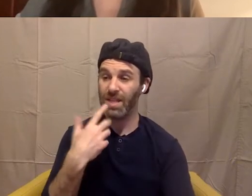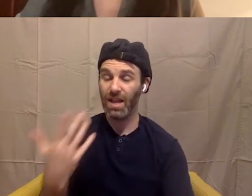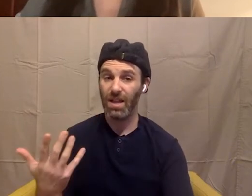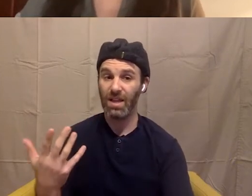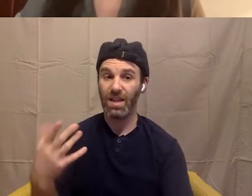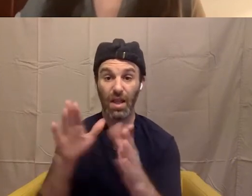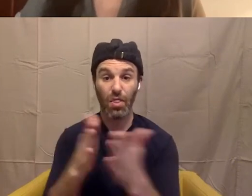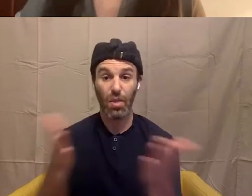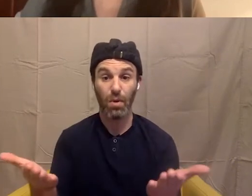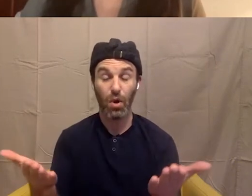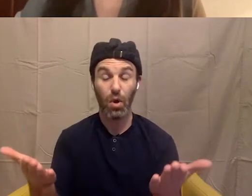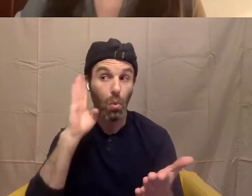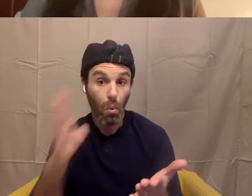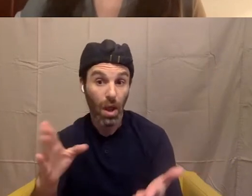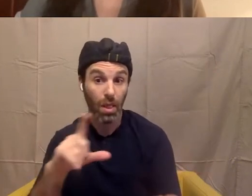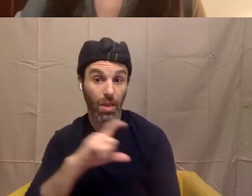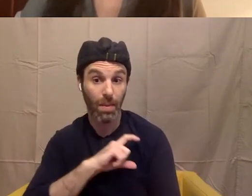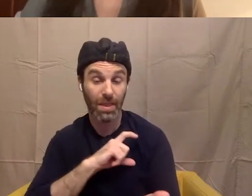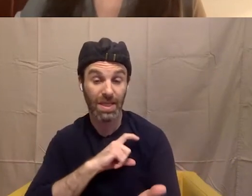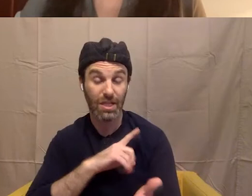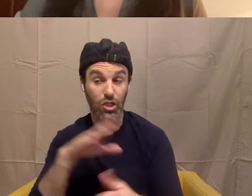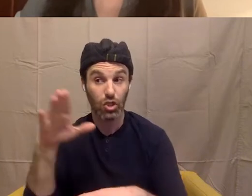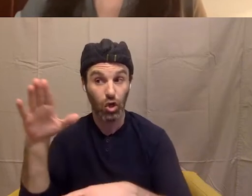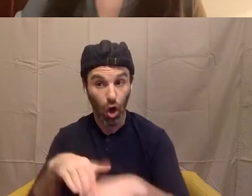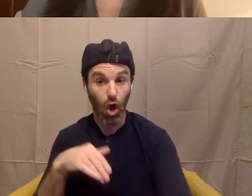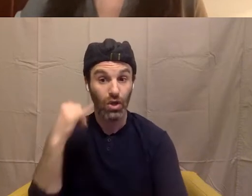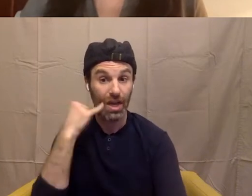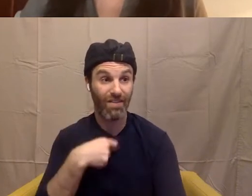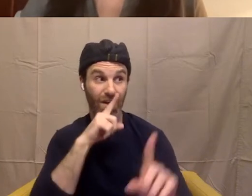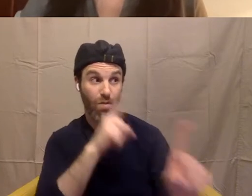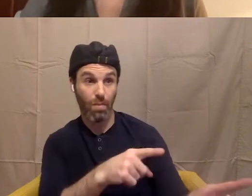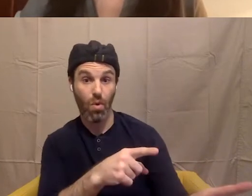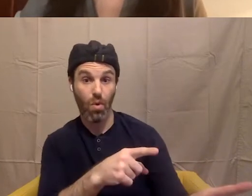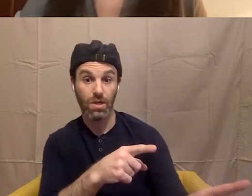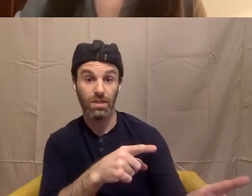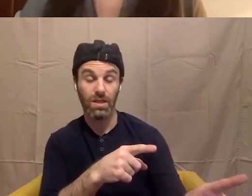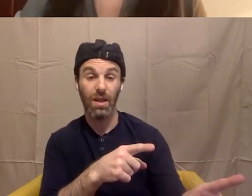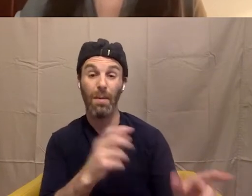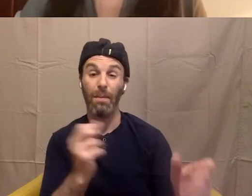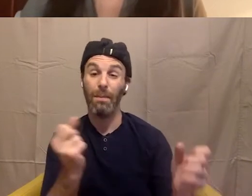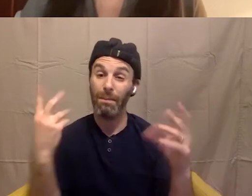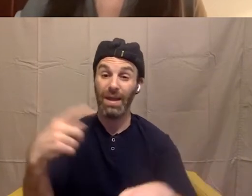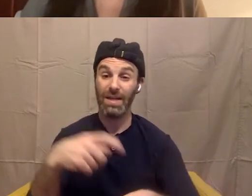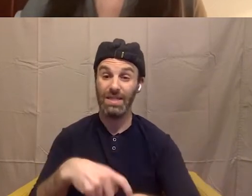be called if I report? Because in a lot of cases like that is, that, that, that is,